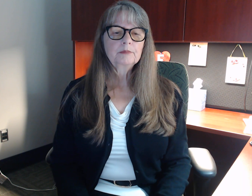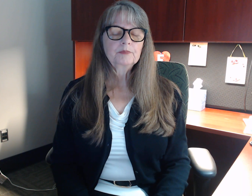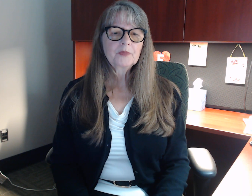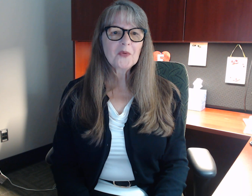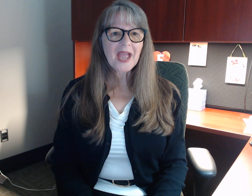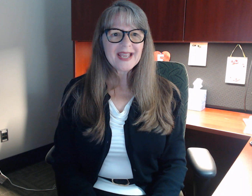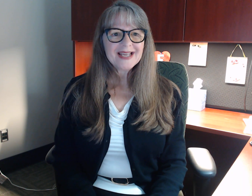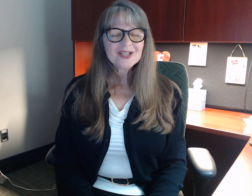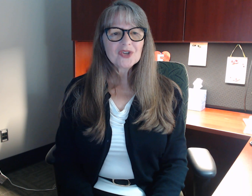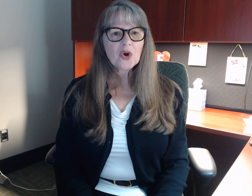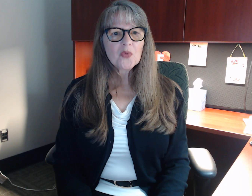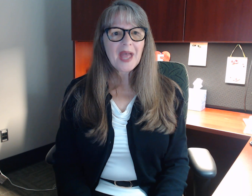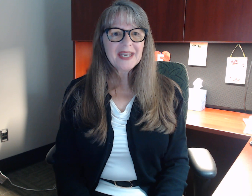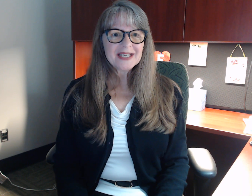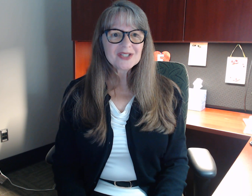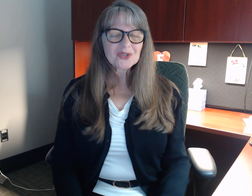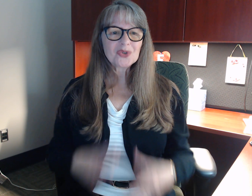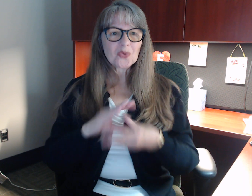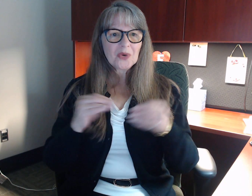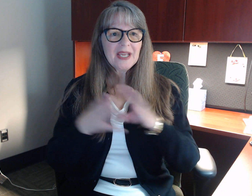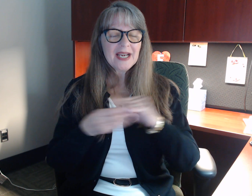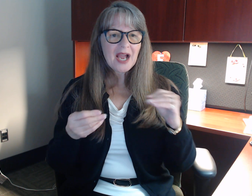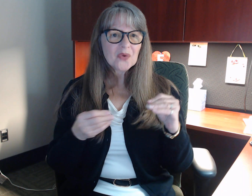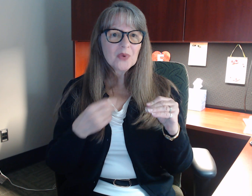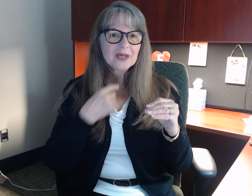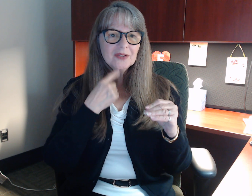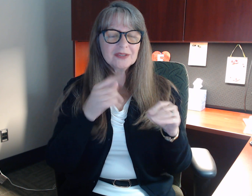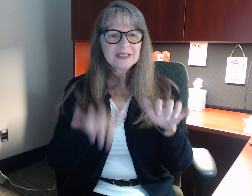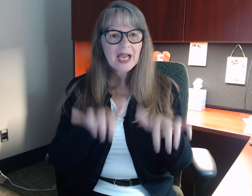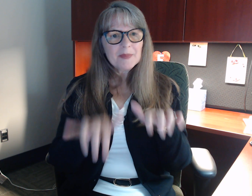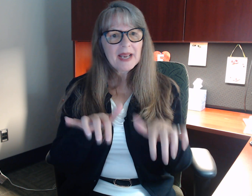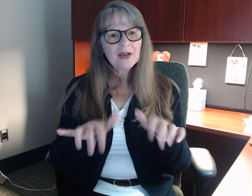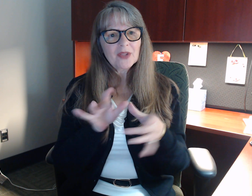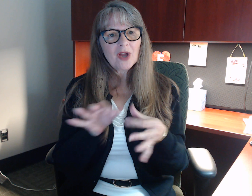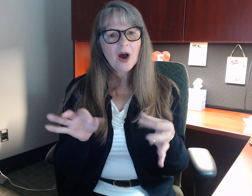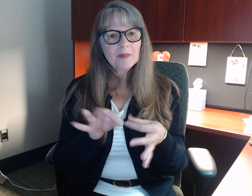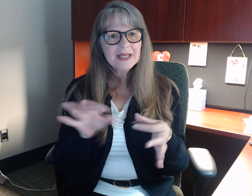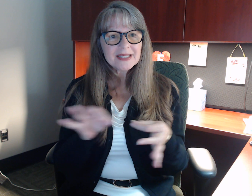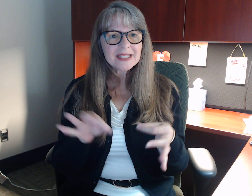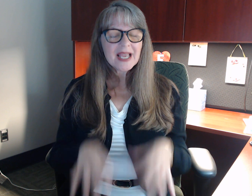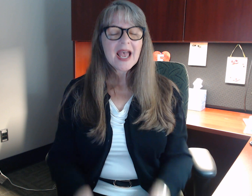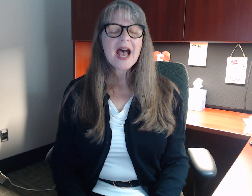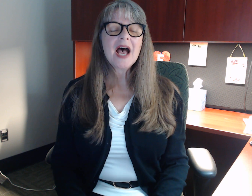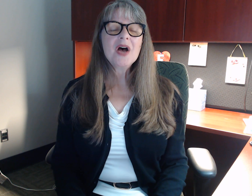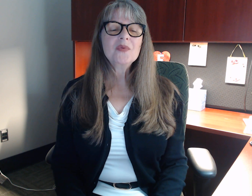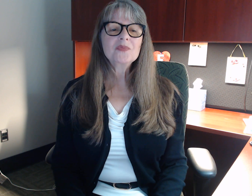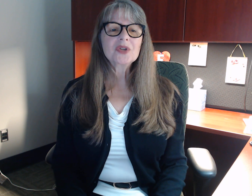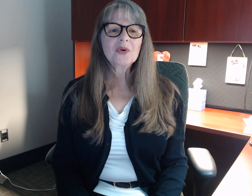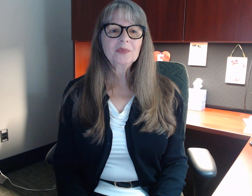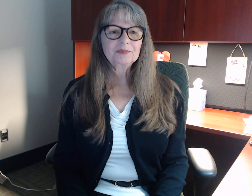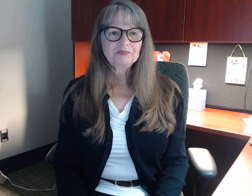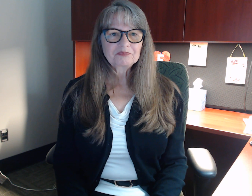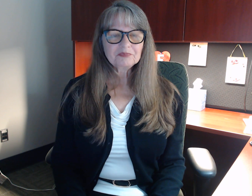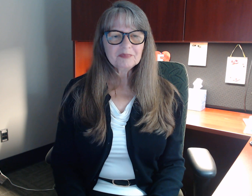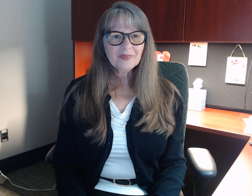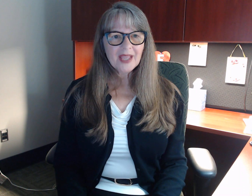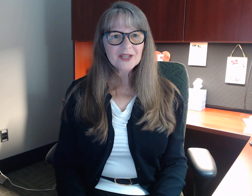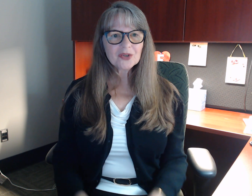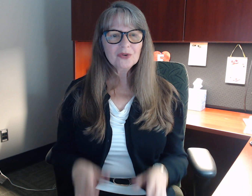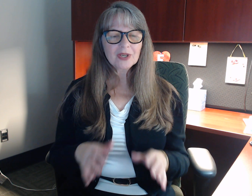Okay, so that is a story and I will type it out in the comments so you can